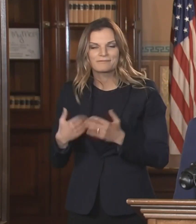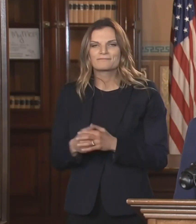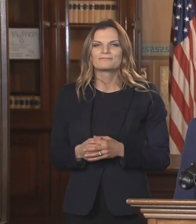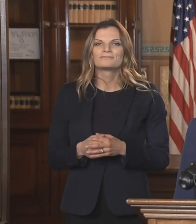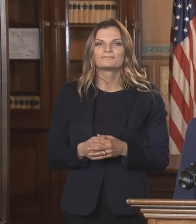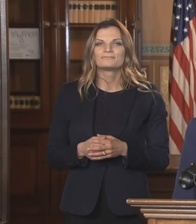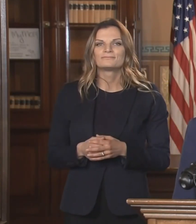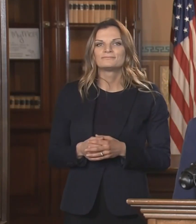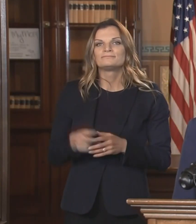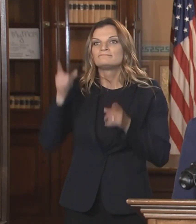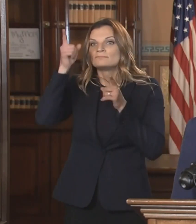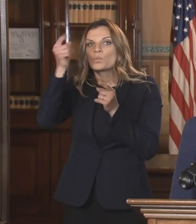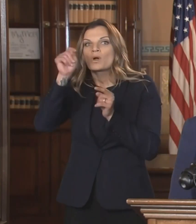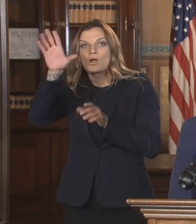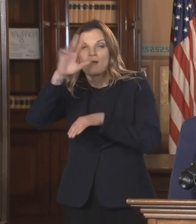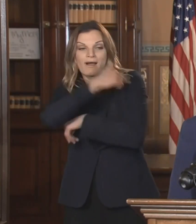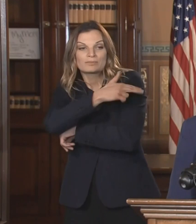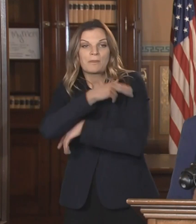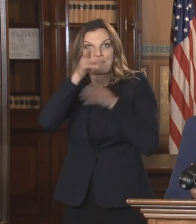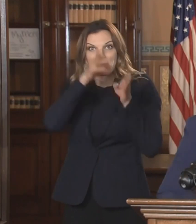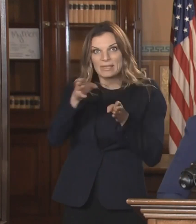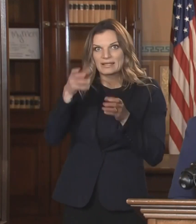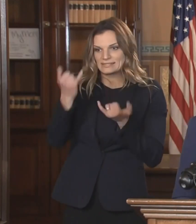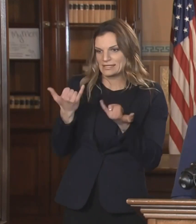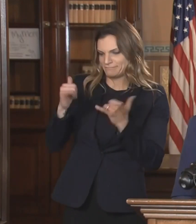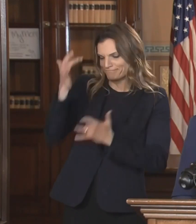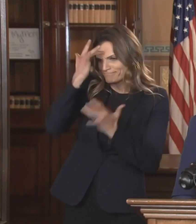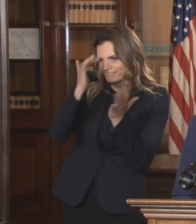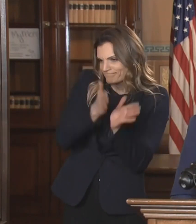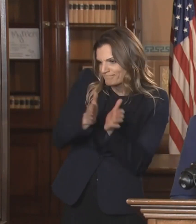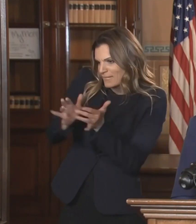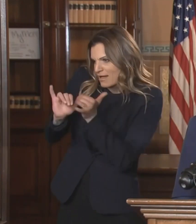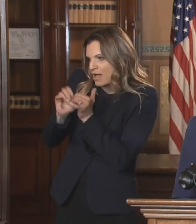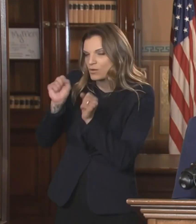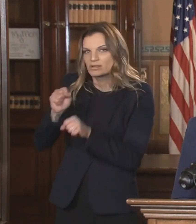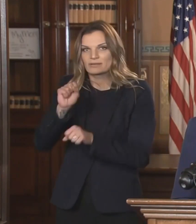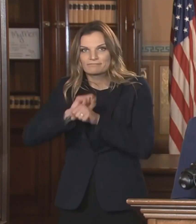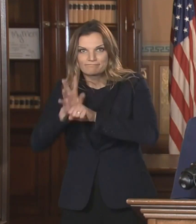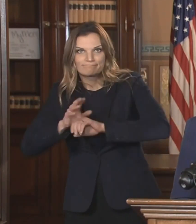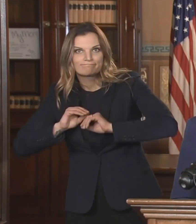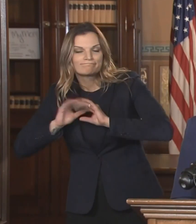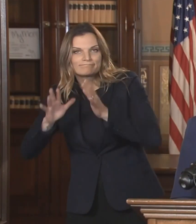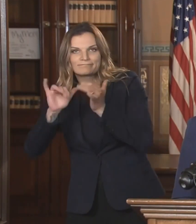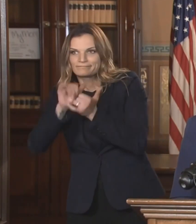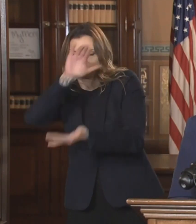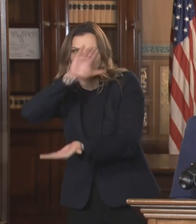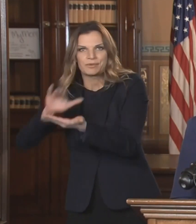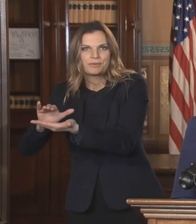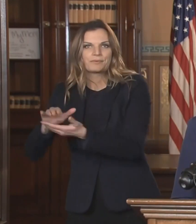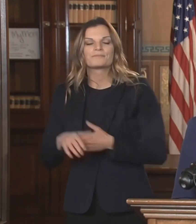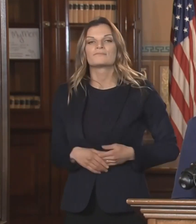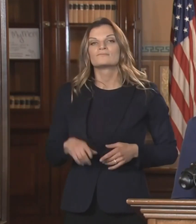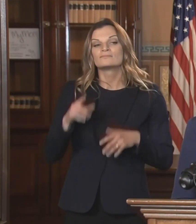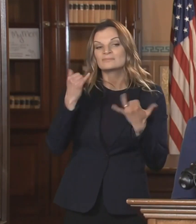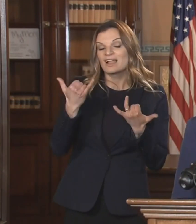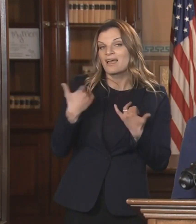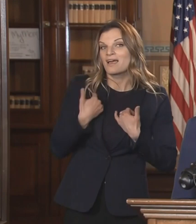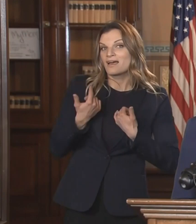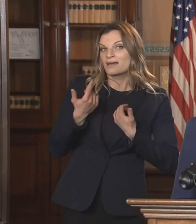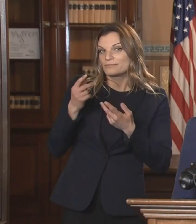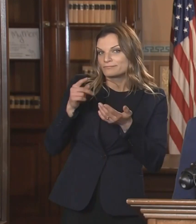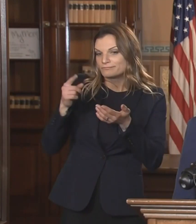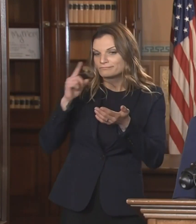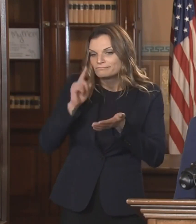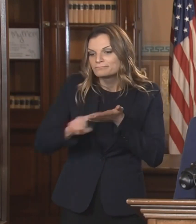their surge plans effectively. I also want to give a brief update on contact tracing. So statewide, our ability